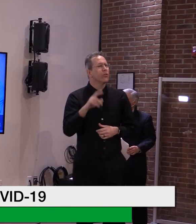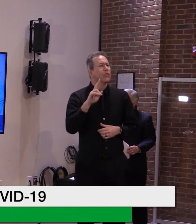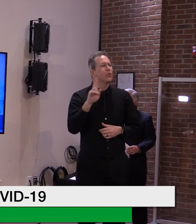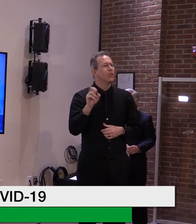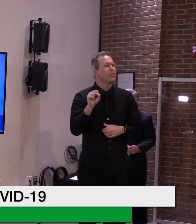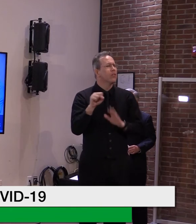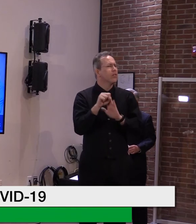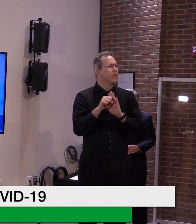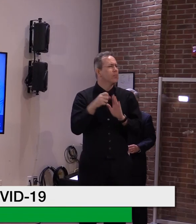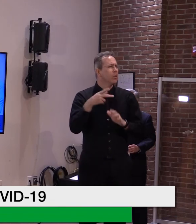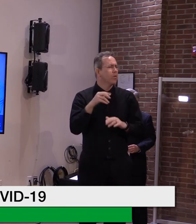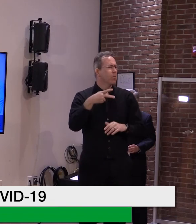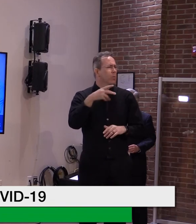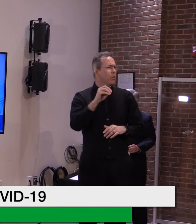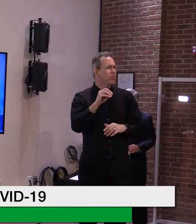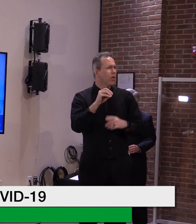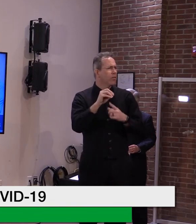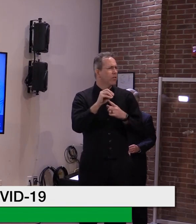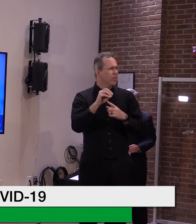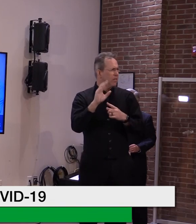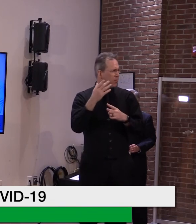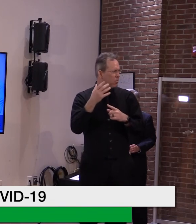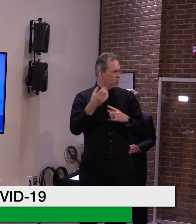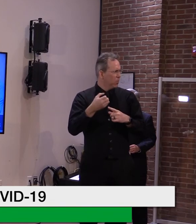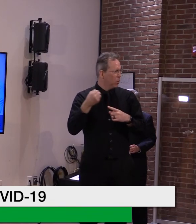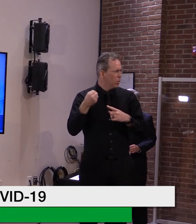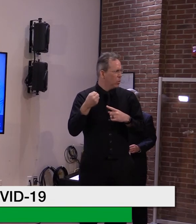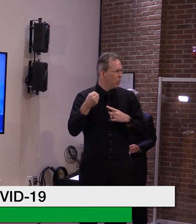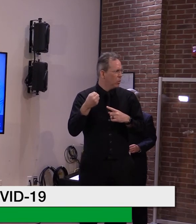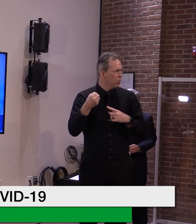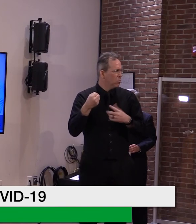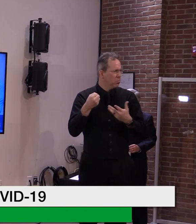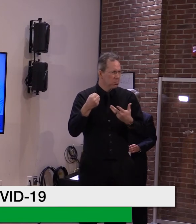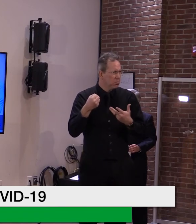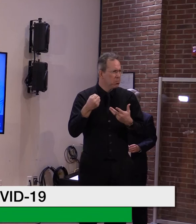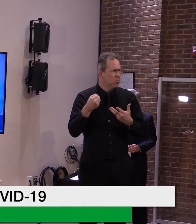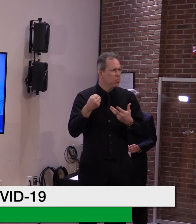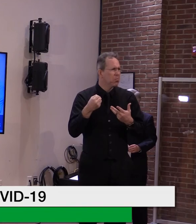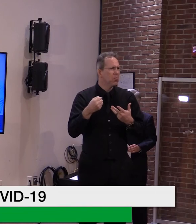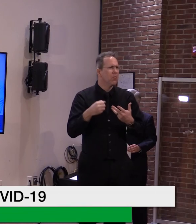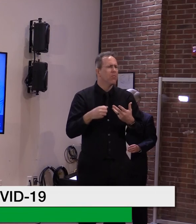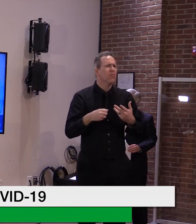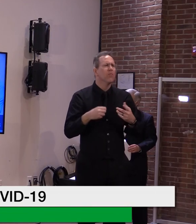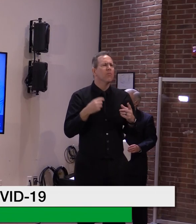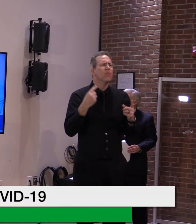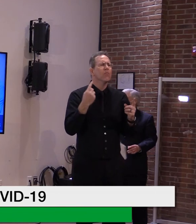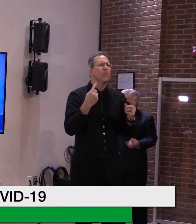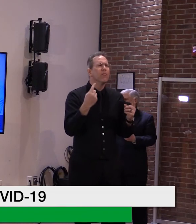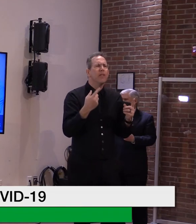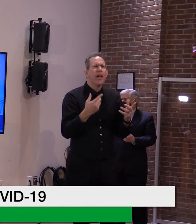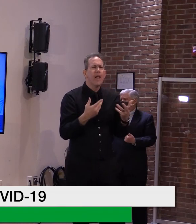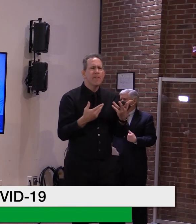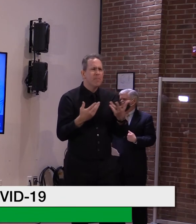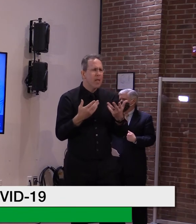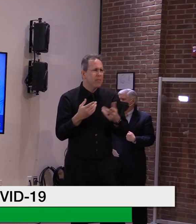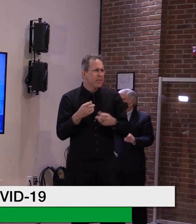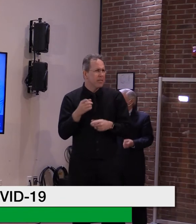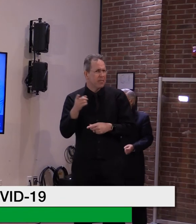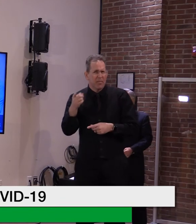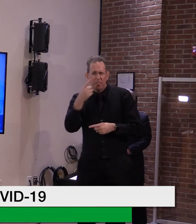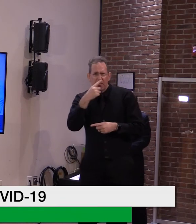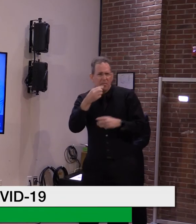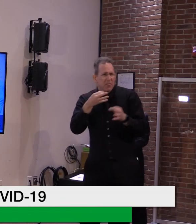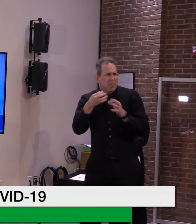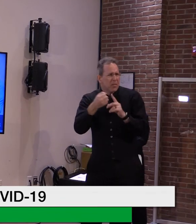UVMMC has a wait list for people in the tier 1A group. So I was wondering if you could give some details on the state protocol when it comes